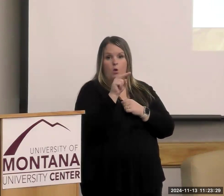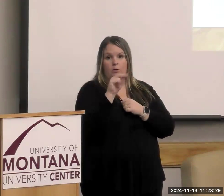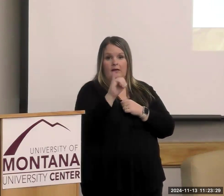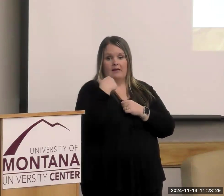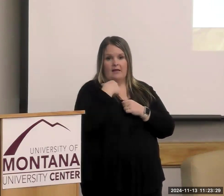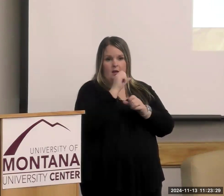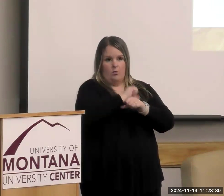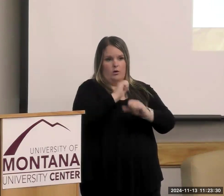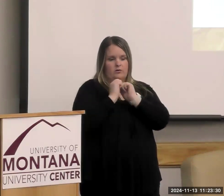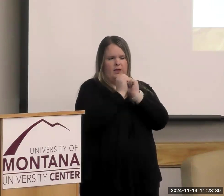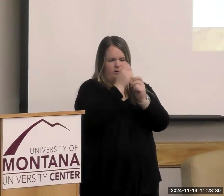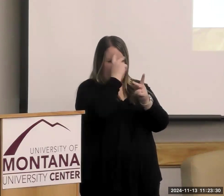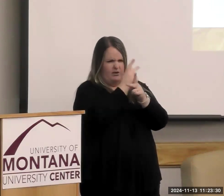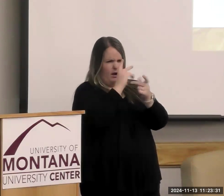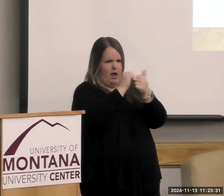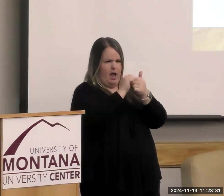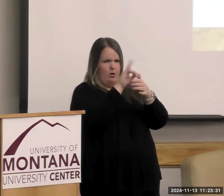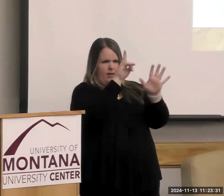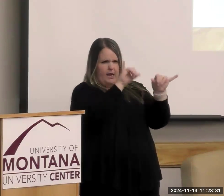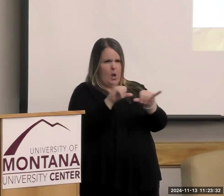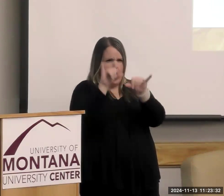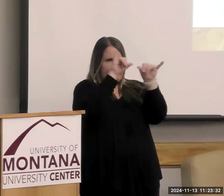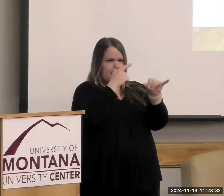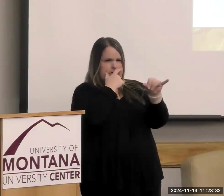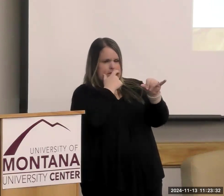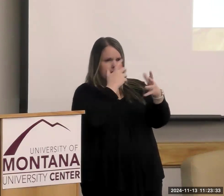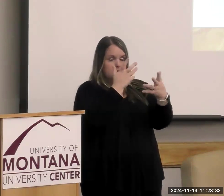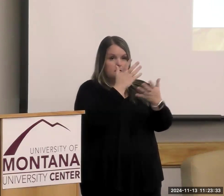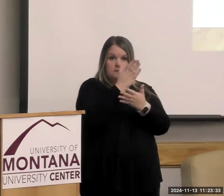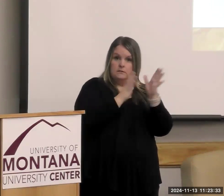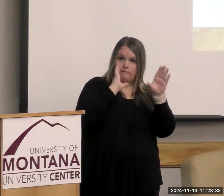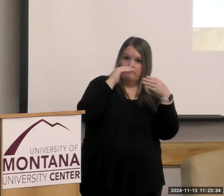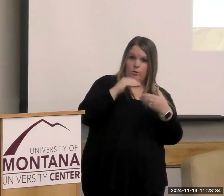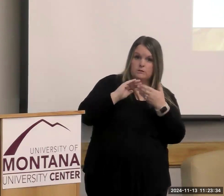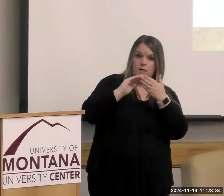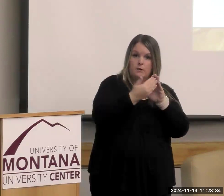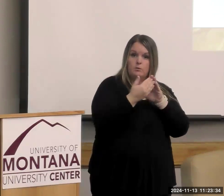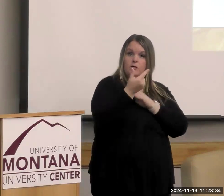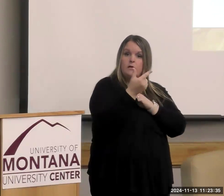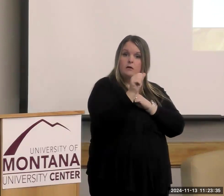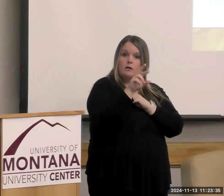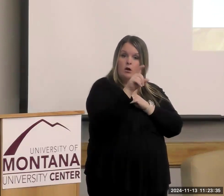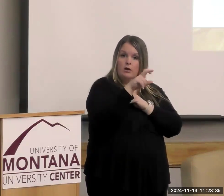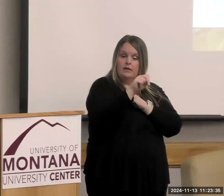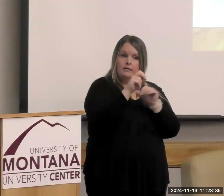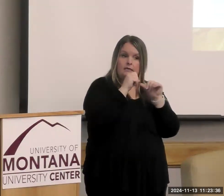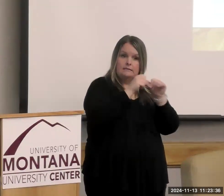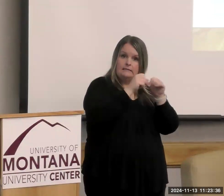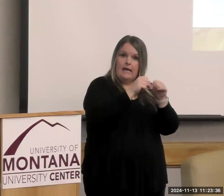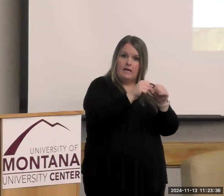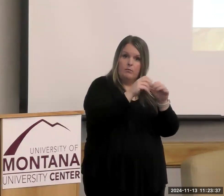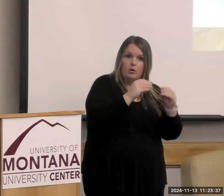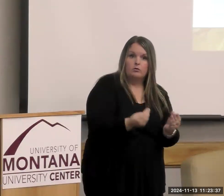out what's the commonality in some of these programs. Some of them focus on community gardens and sustainable gardening and